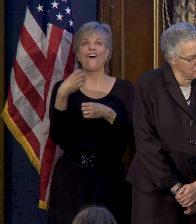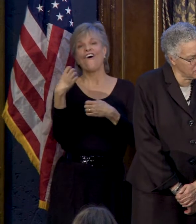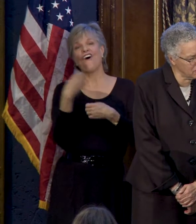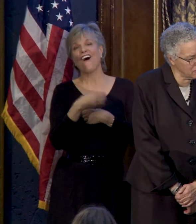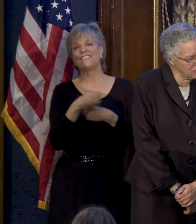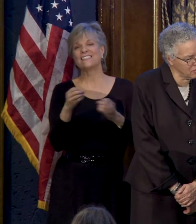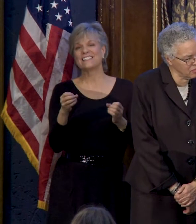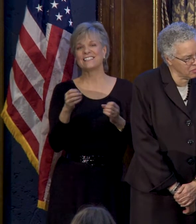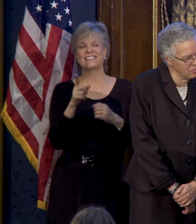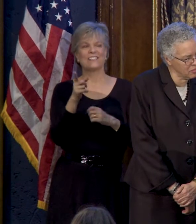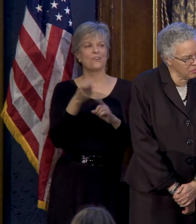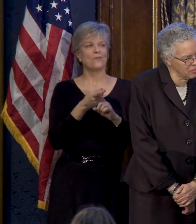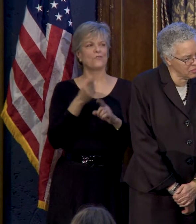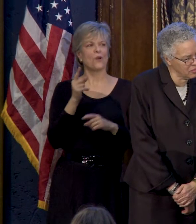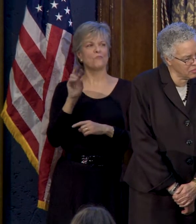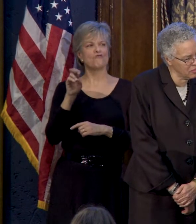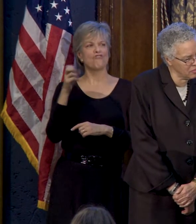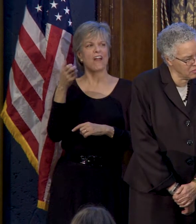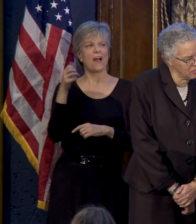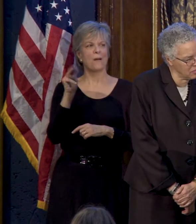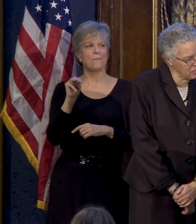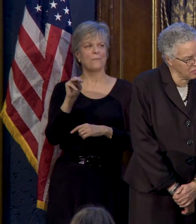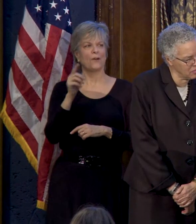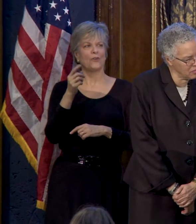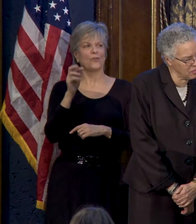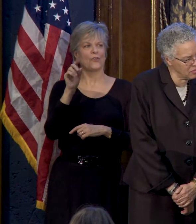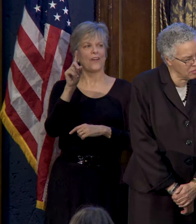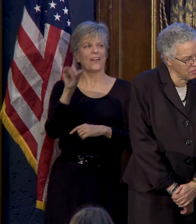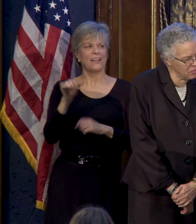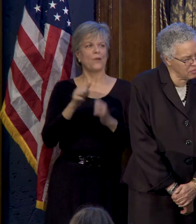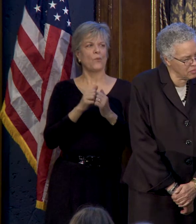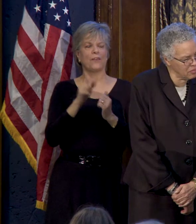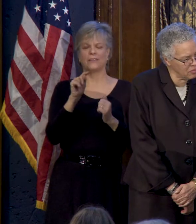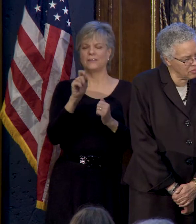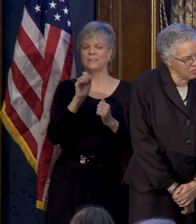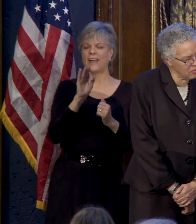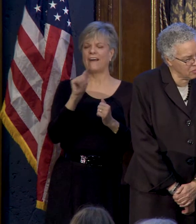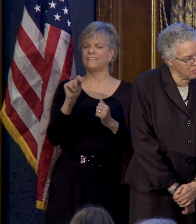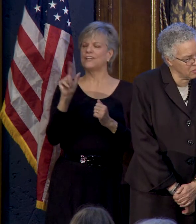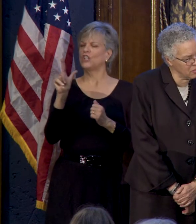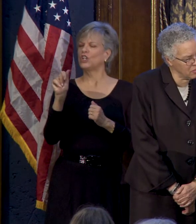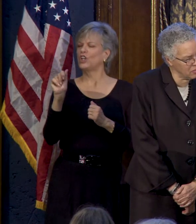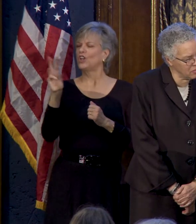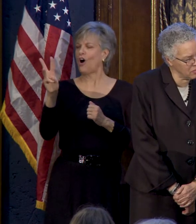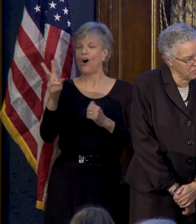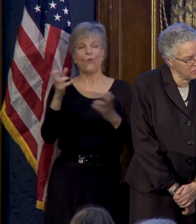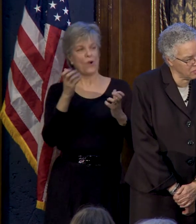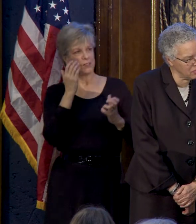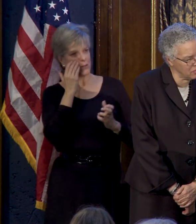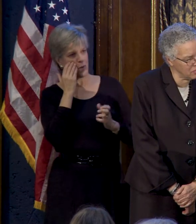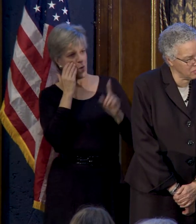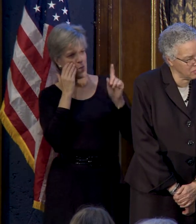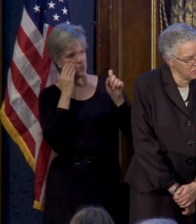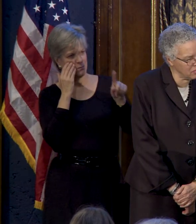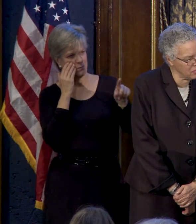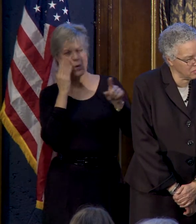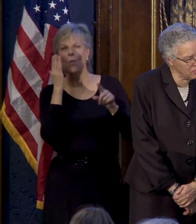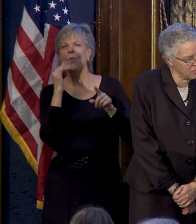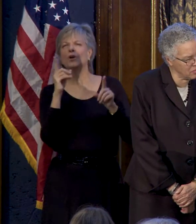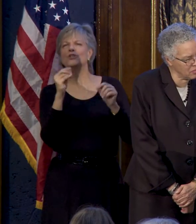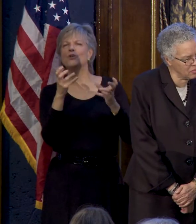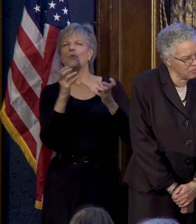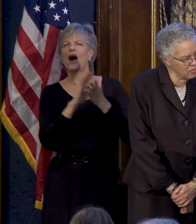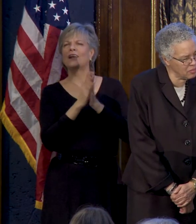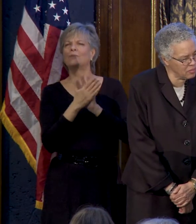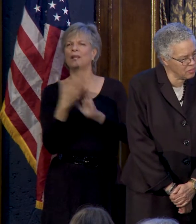This is from Graham Grady with Taft Law. And he wants to know, why do you